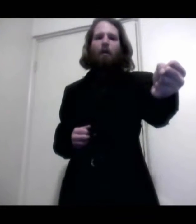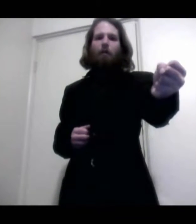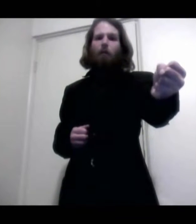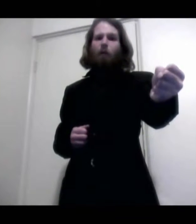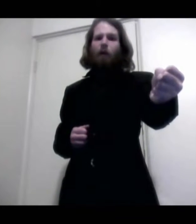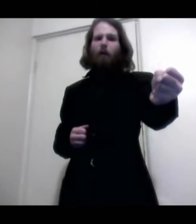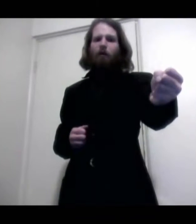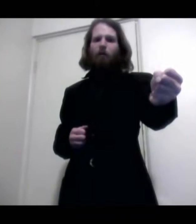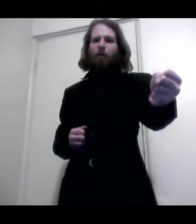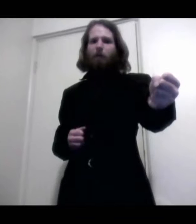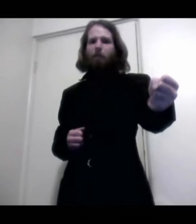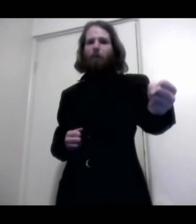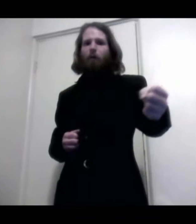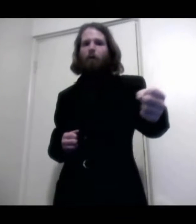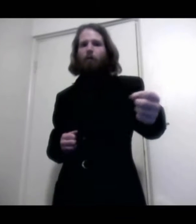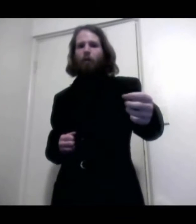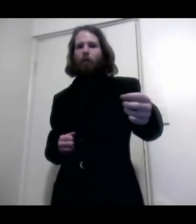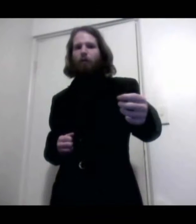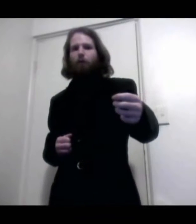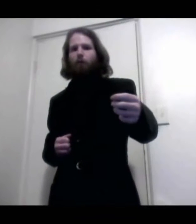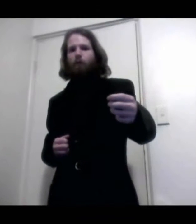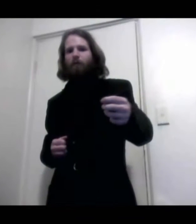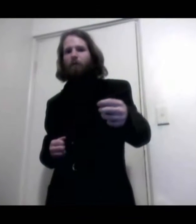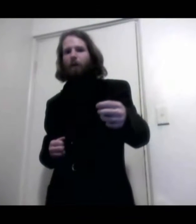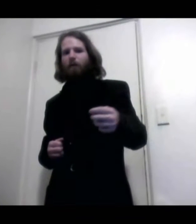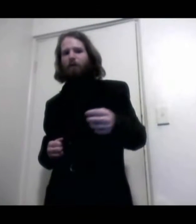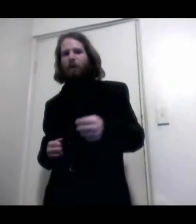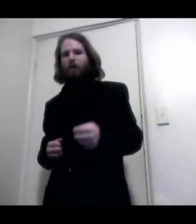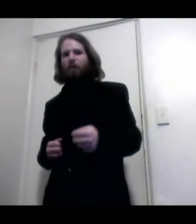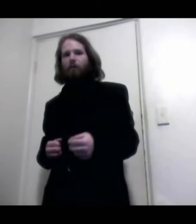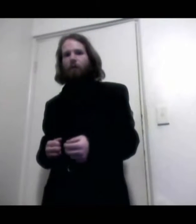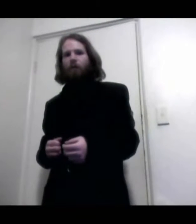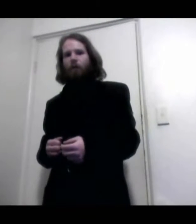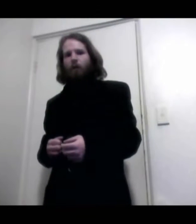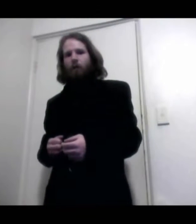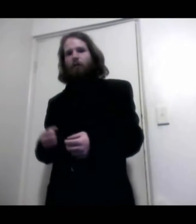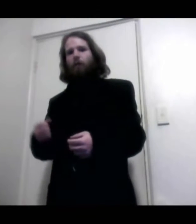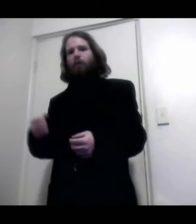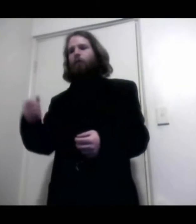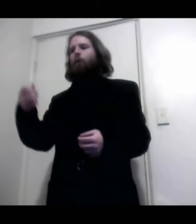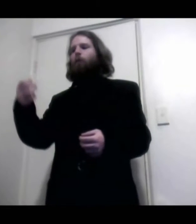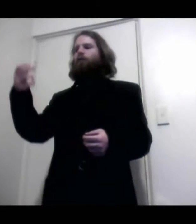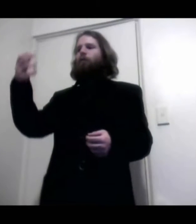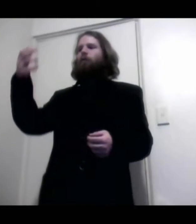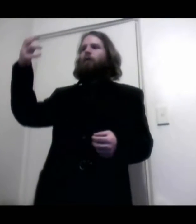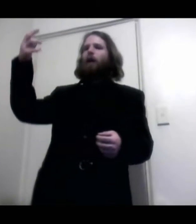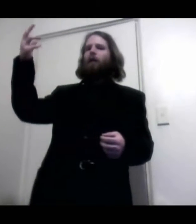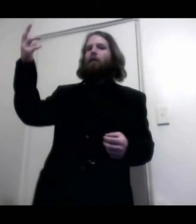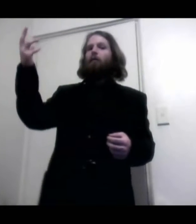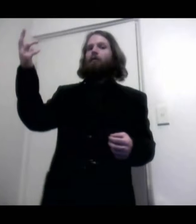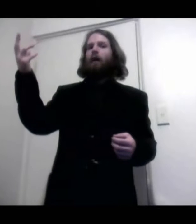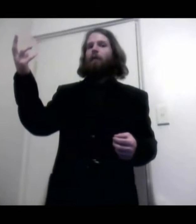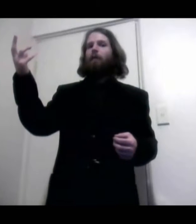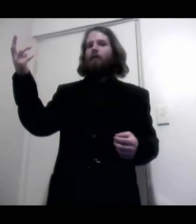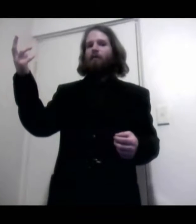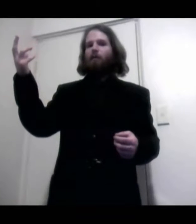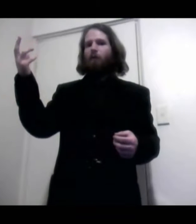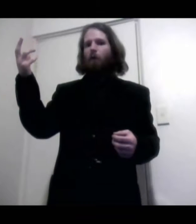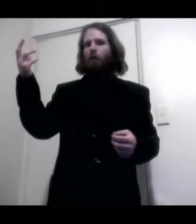Beware the jup-jup bird, and shun the frumious bandersnatch. He took his vorpal sword in hand, long time the mangsome foe he